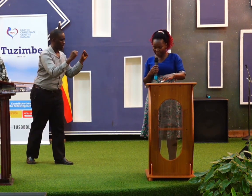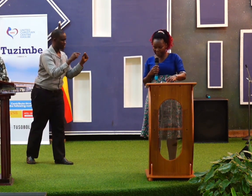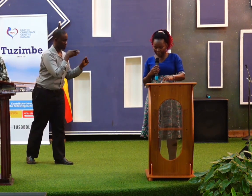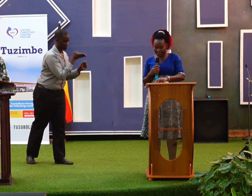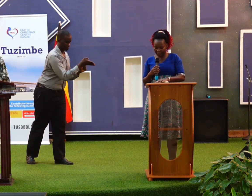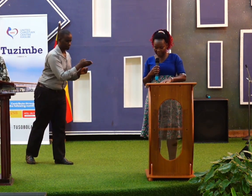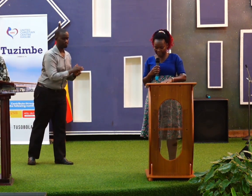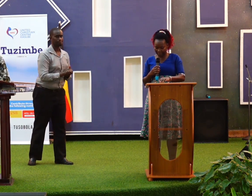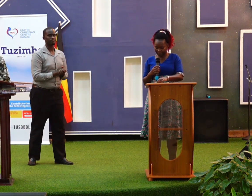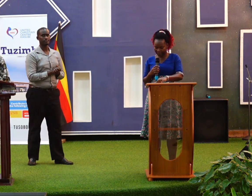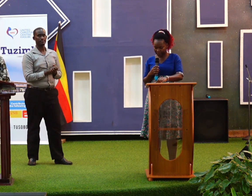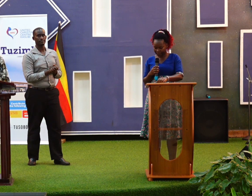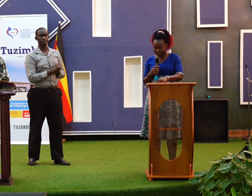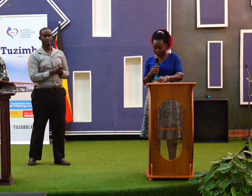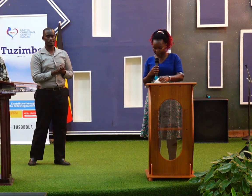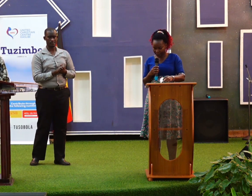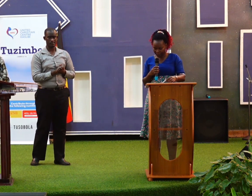their words he tells him